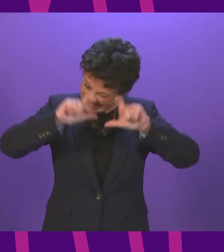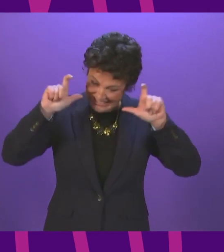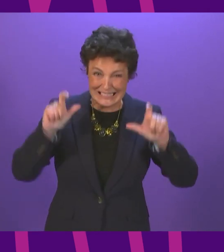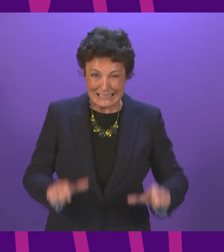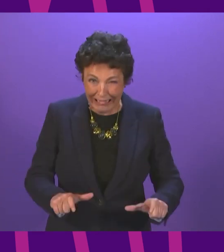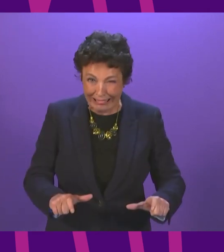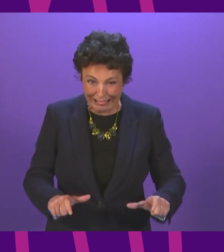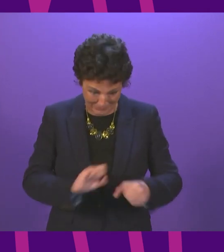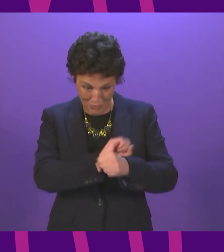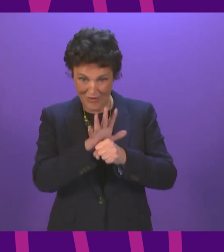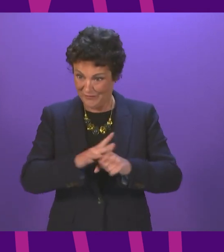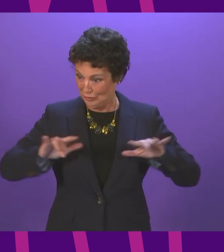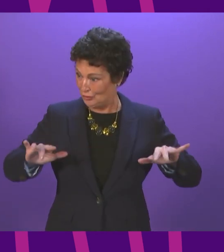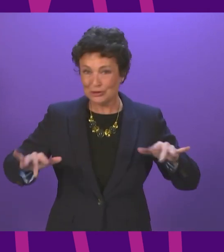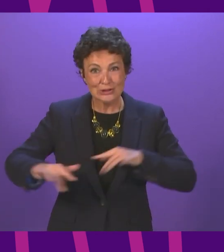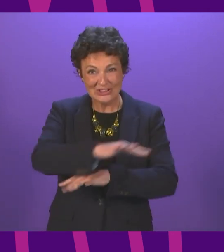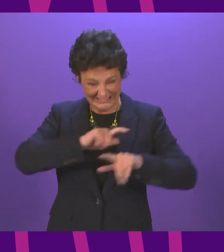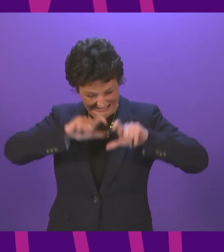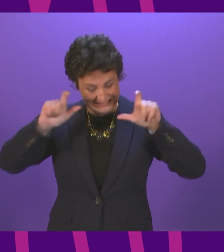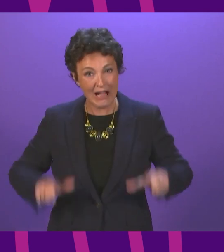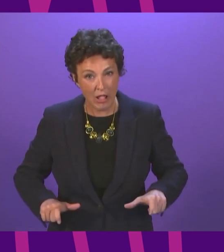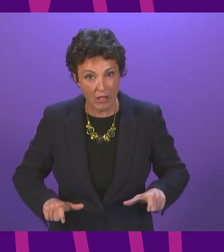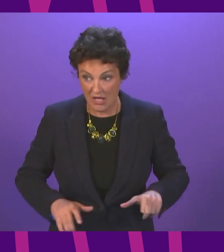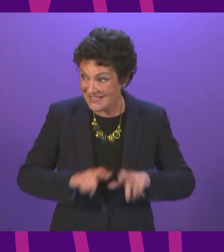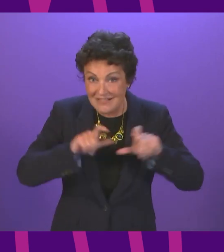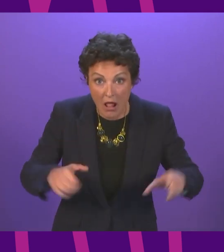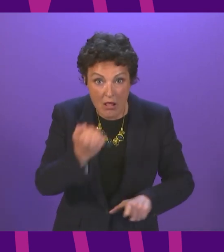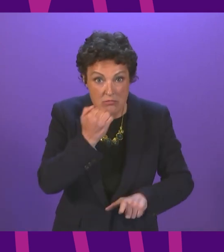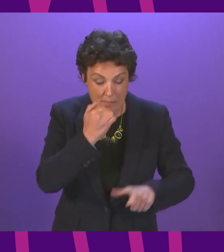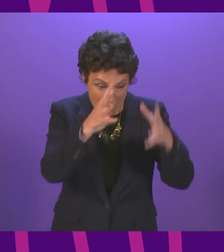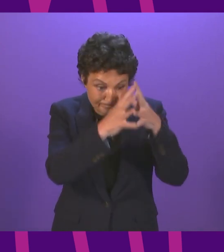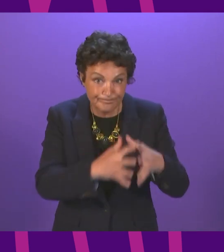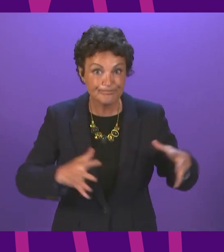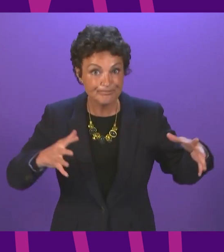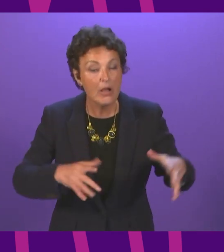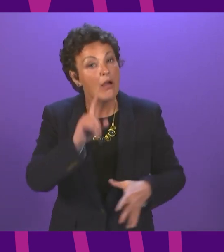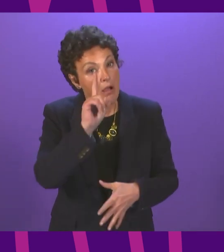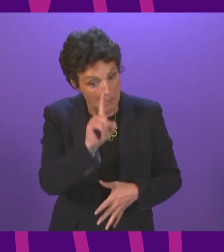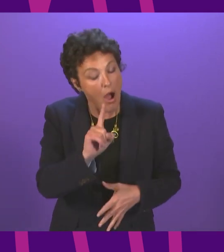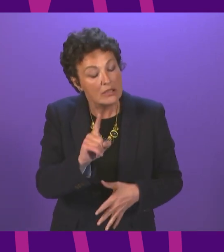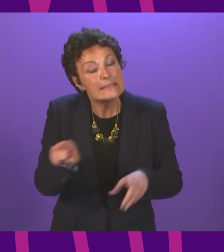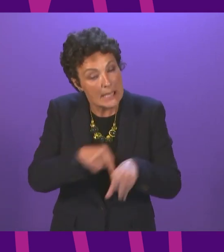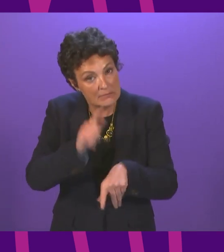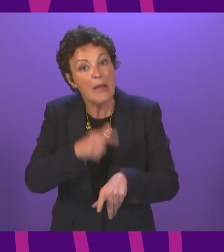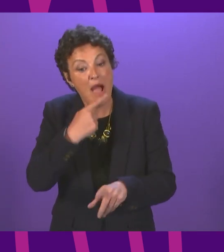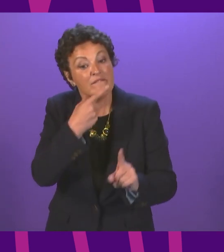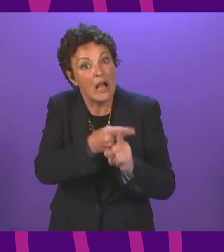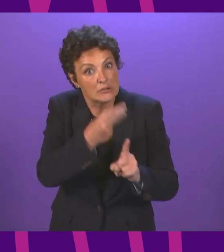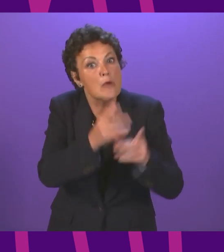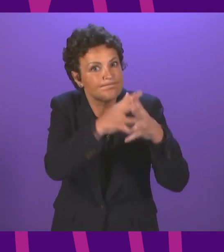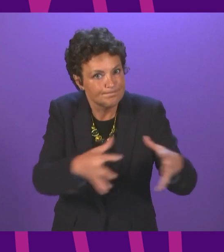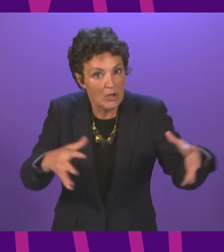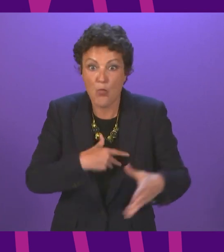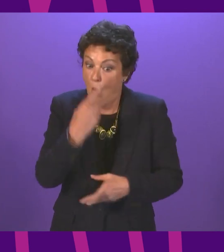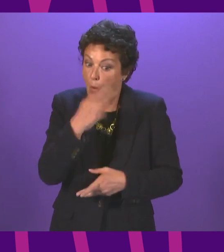the grip of COVID, where we have rising cases, although increasing vaccination that we hope will keep that